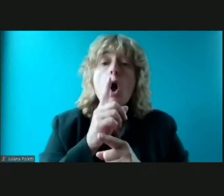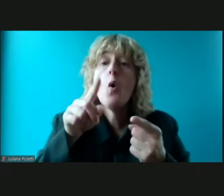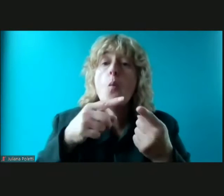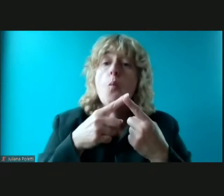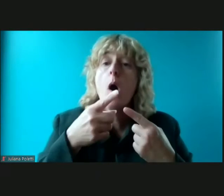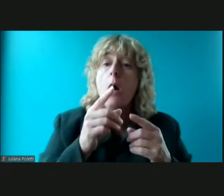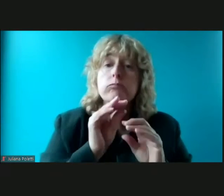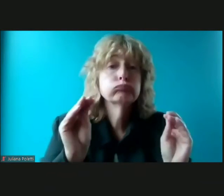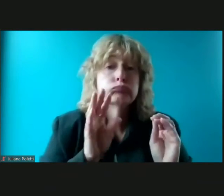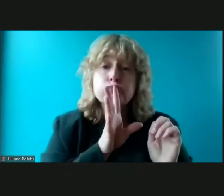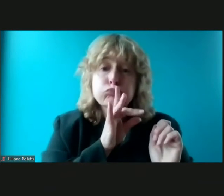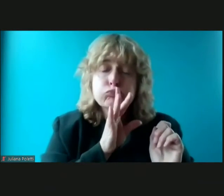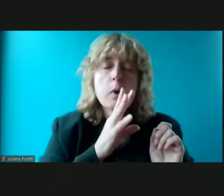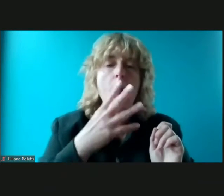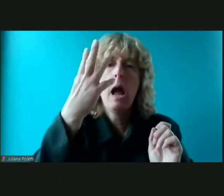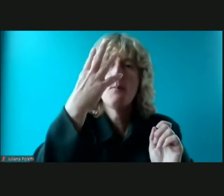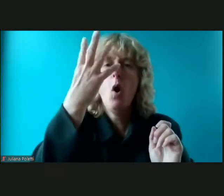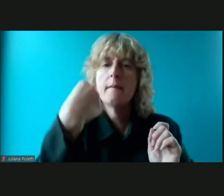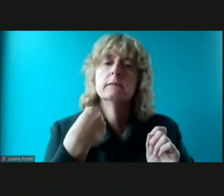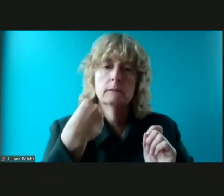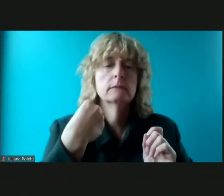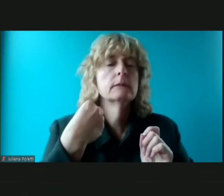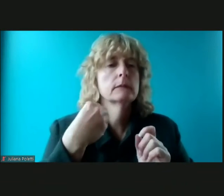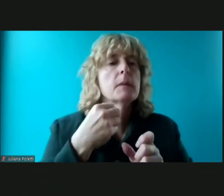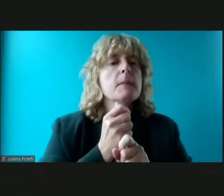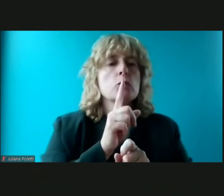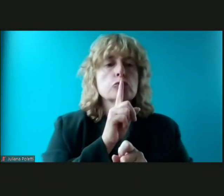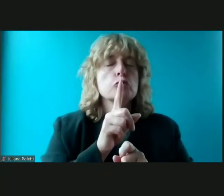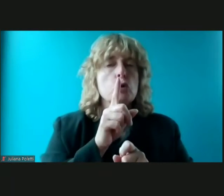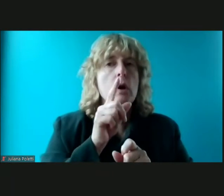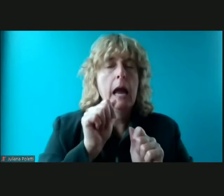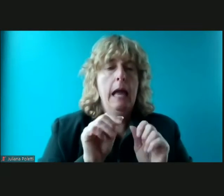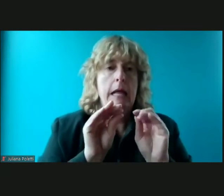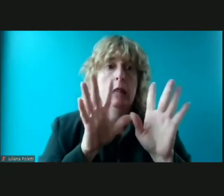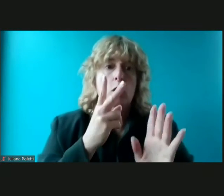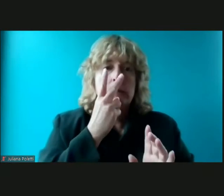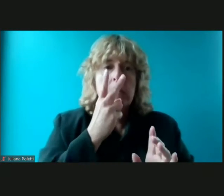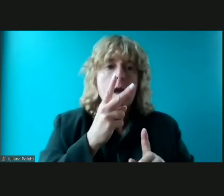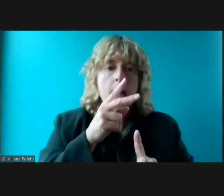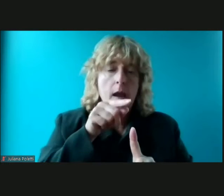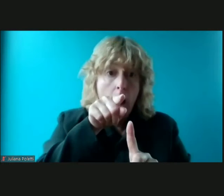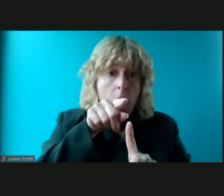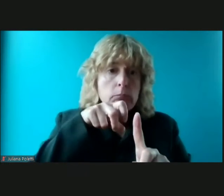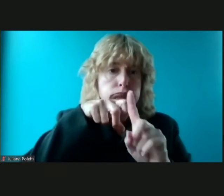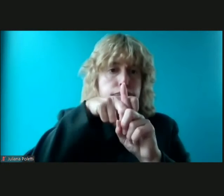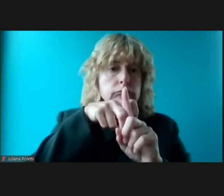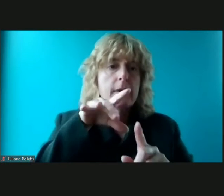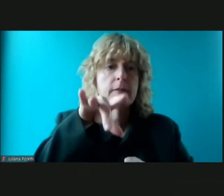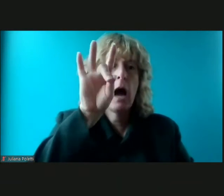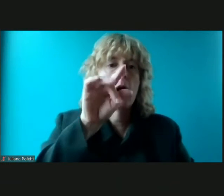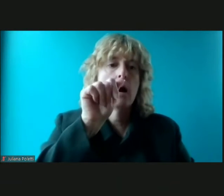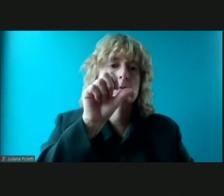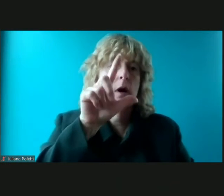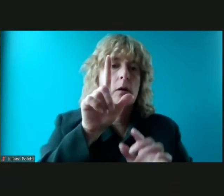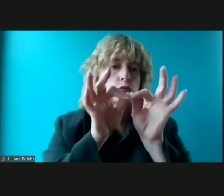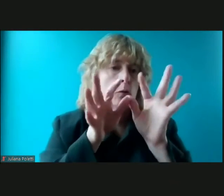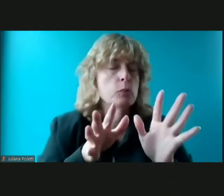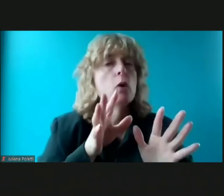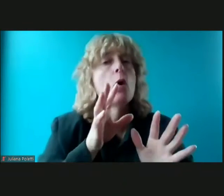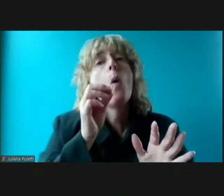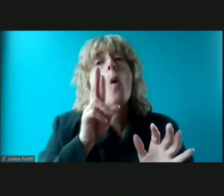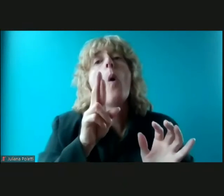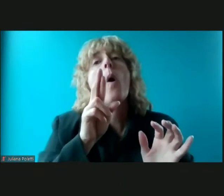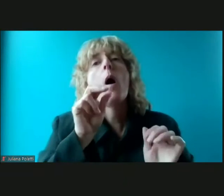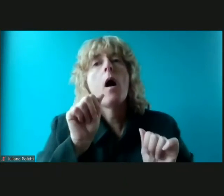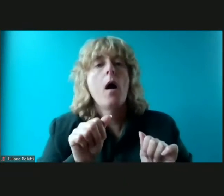speaking to ensure that our asl interpreter can be seen and mute yourself when you're not speaking terry